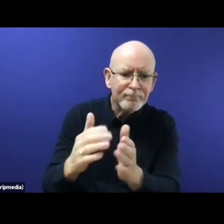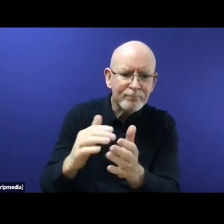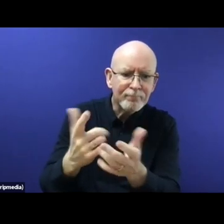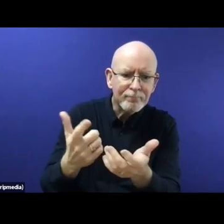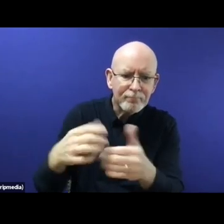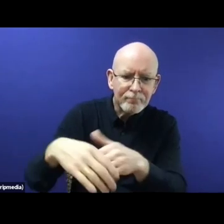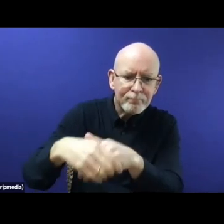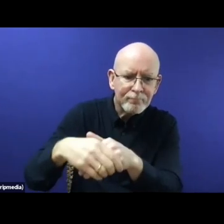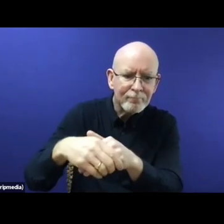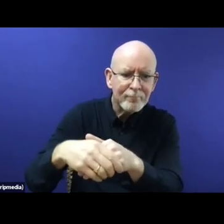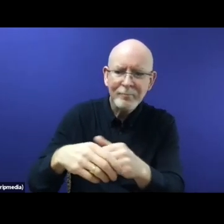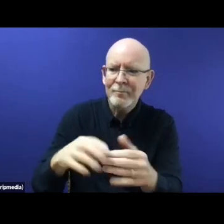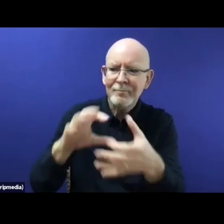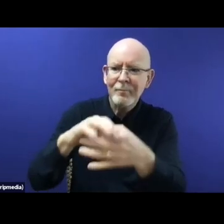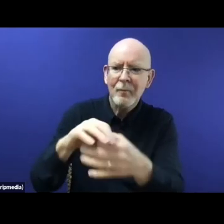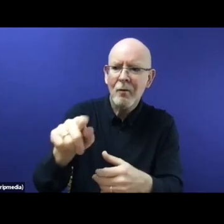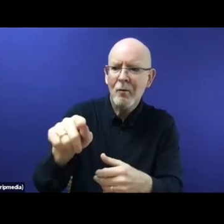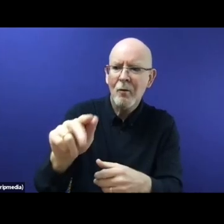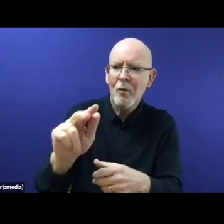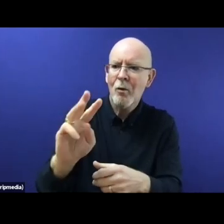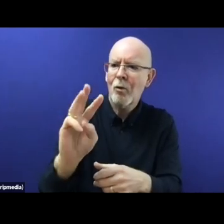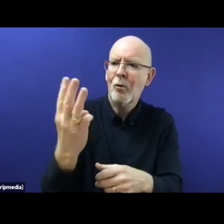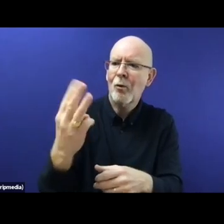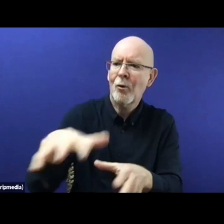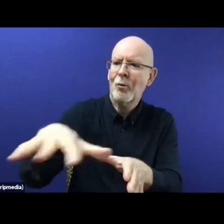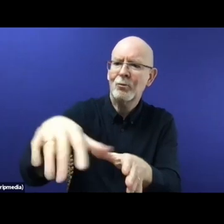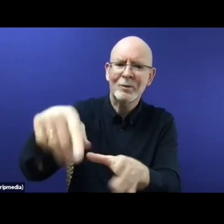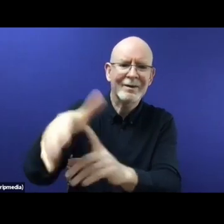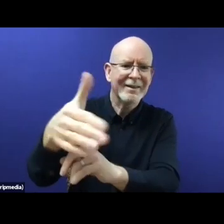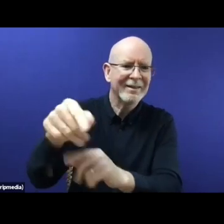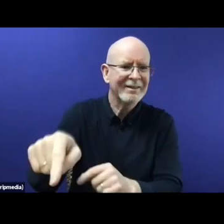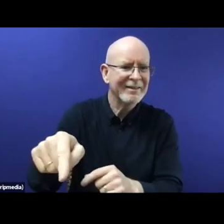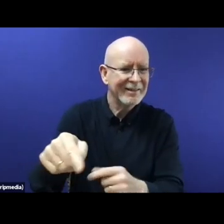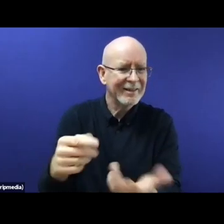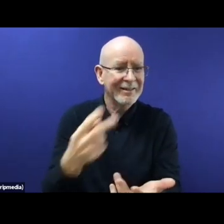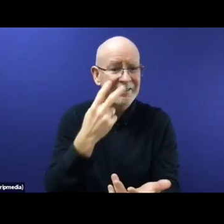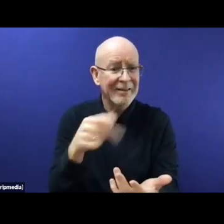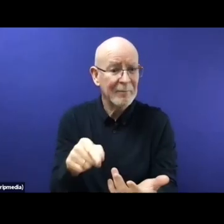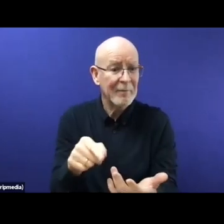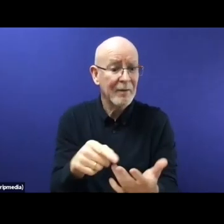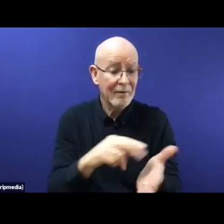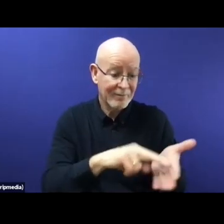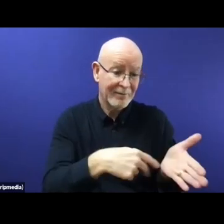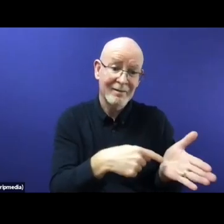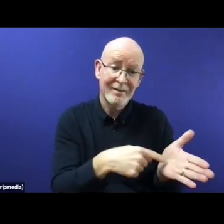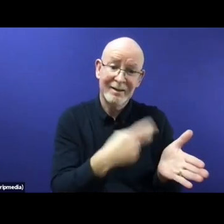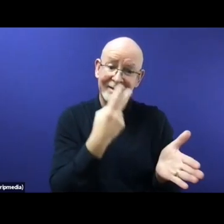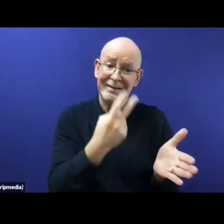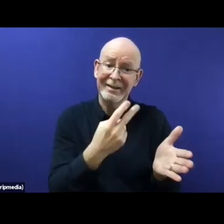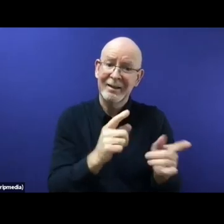change the utilitarian and pragmatic nature of EU third country cooperation agreements and deals in the field of migration. I'm